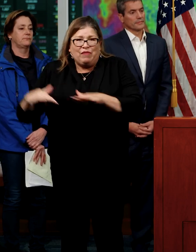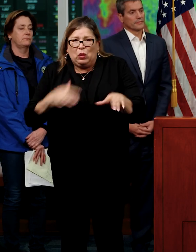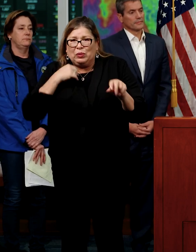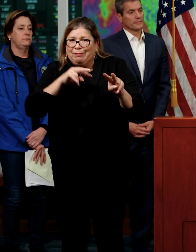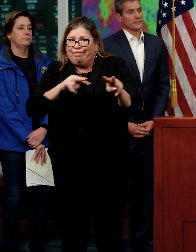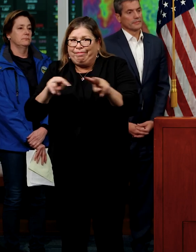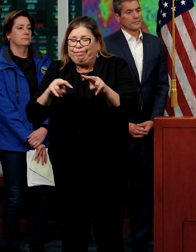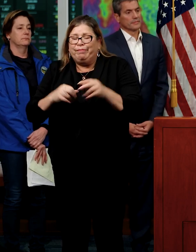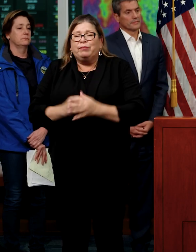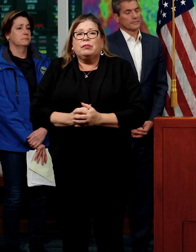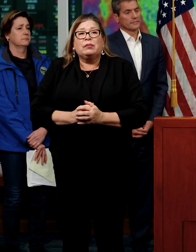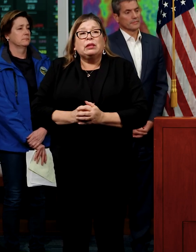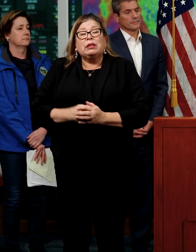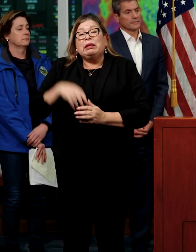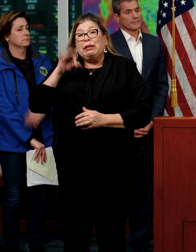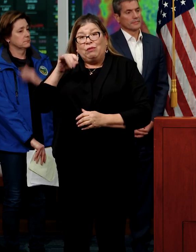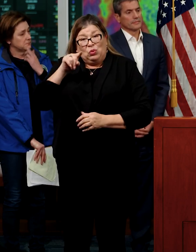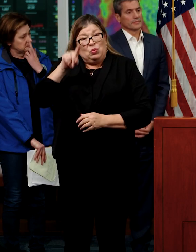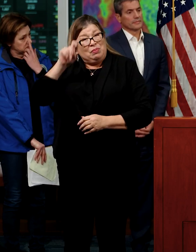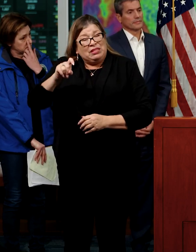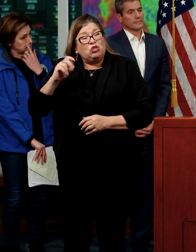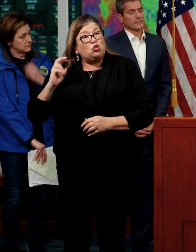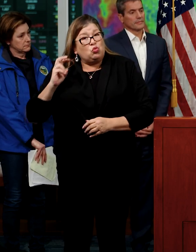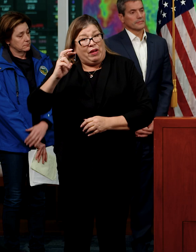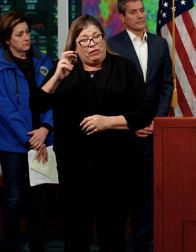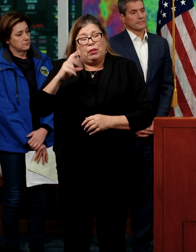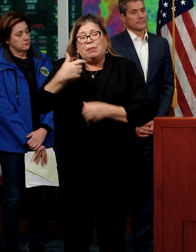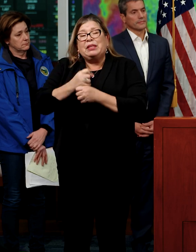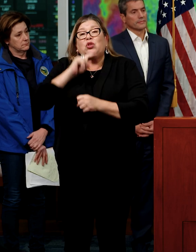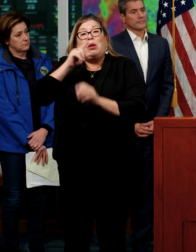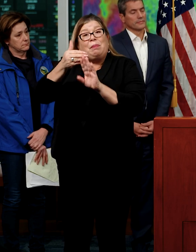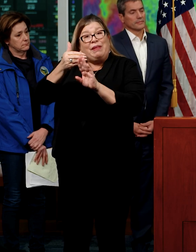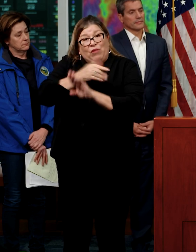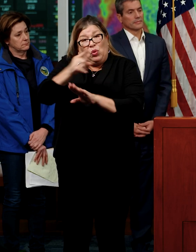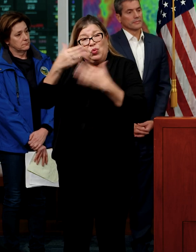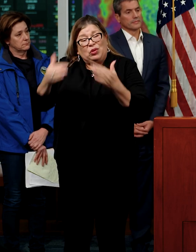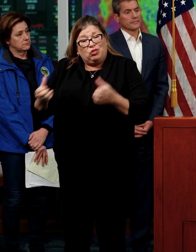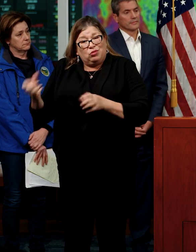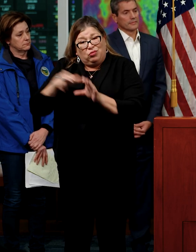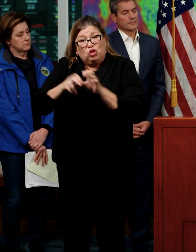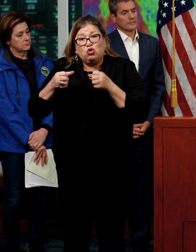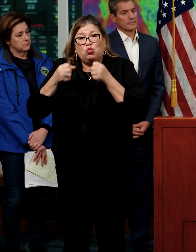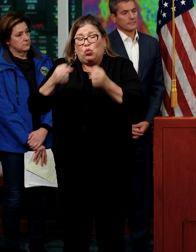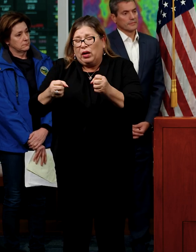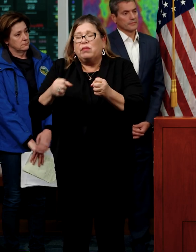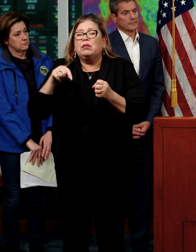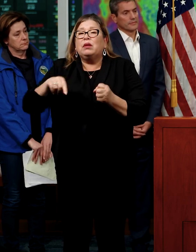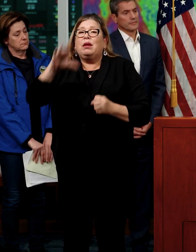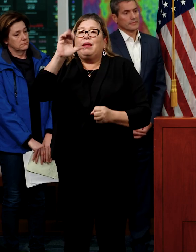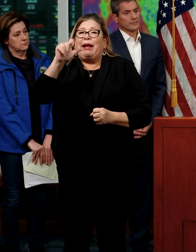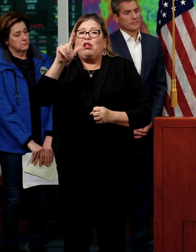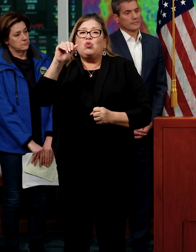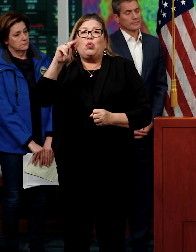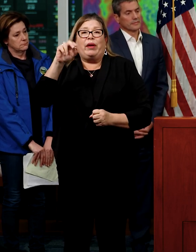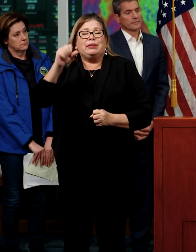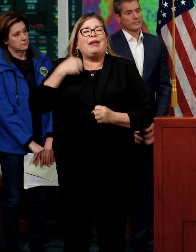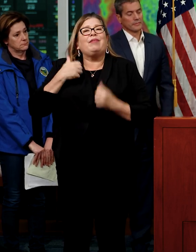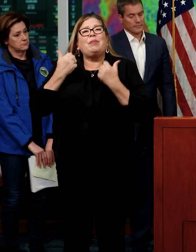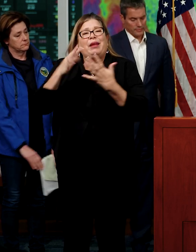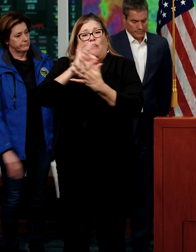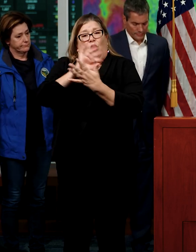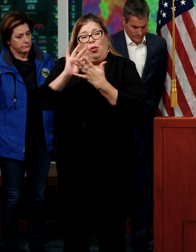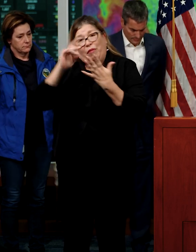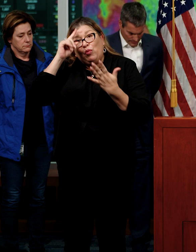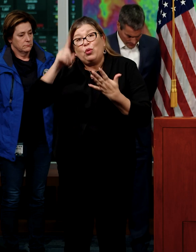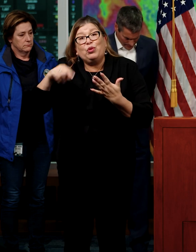before, if you do have to travel, I will say before you travel, Caltrans has several options for you